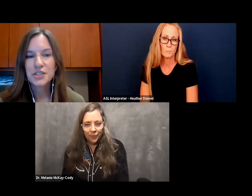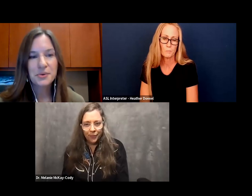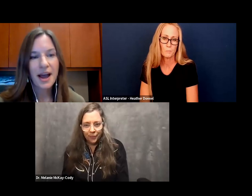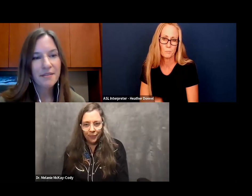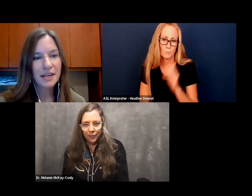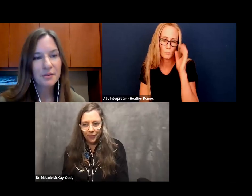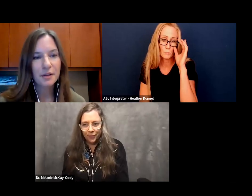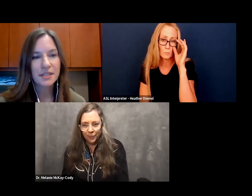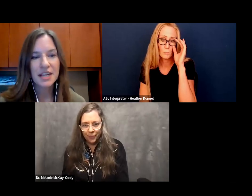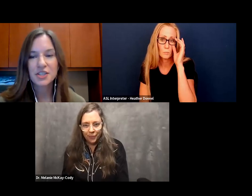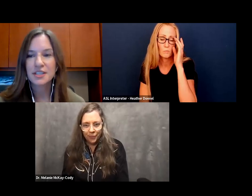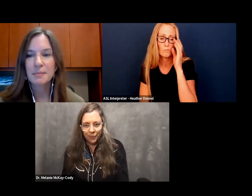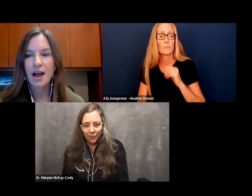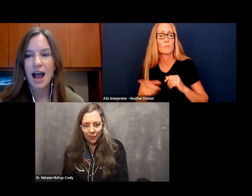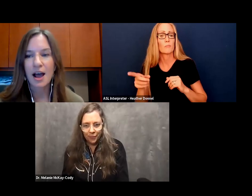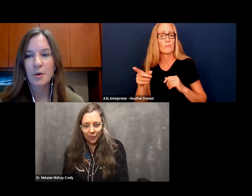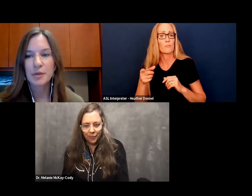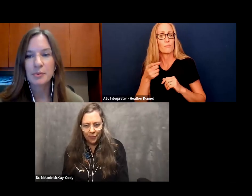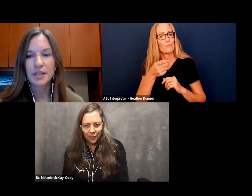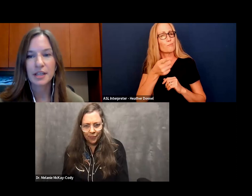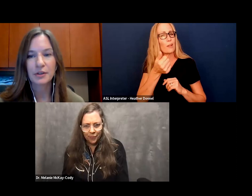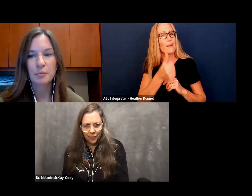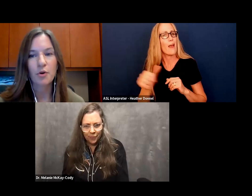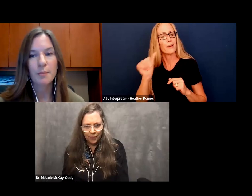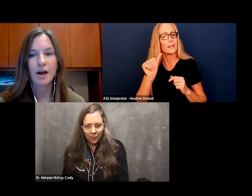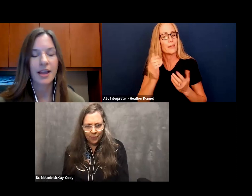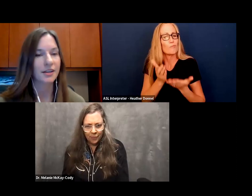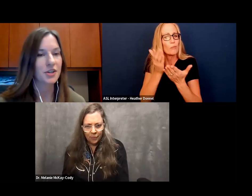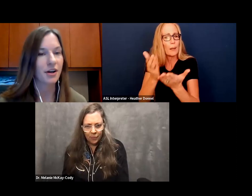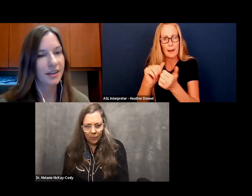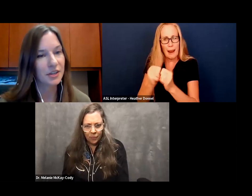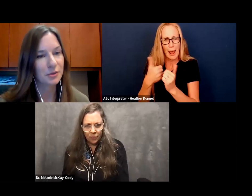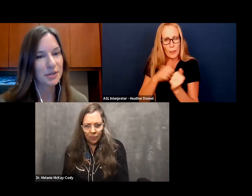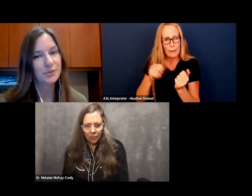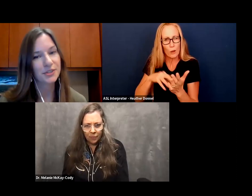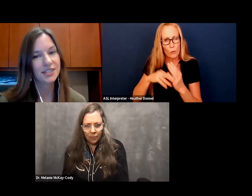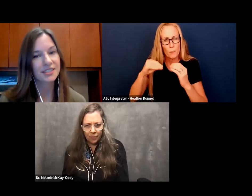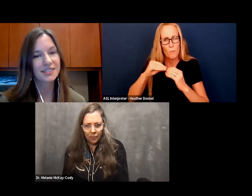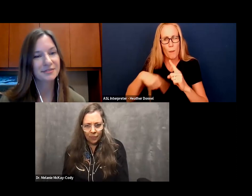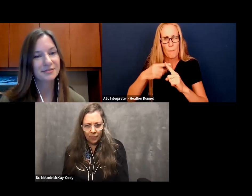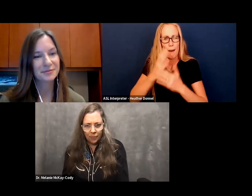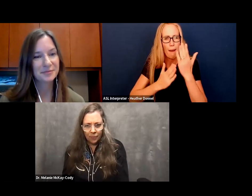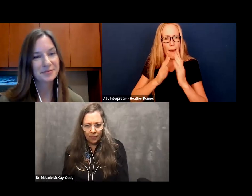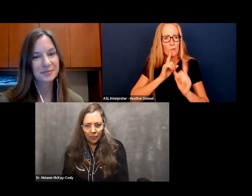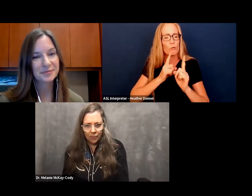Do you have any recommendations about how people can learn more about hand talk? Any good resources?